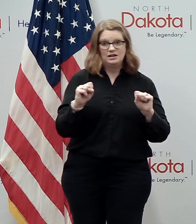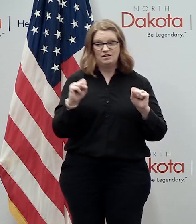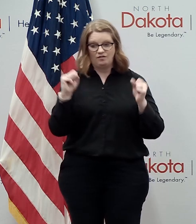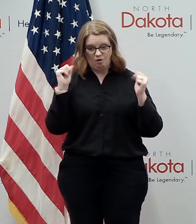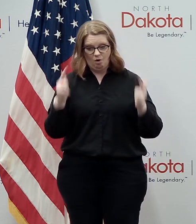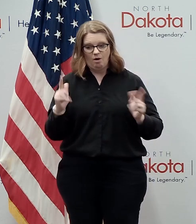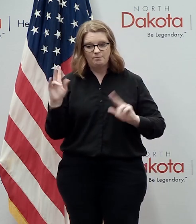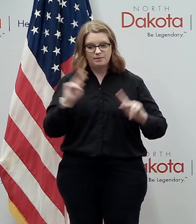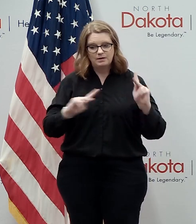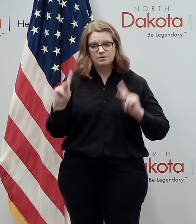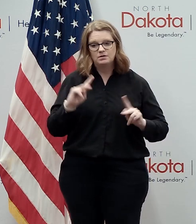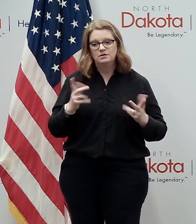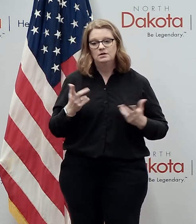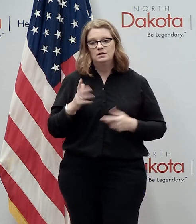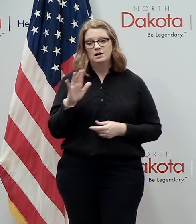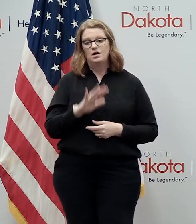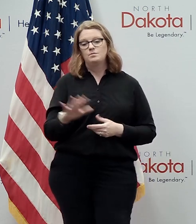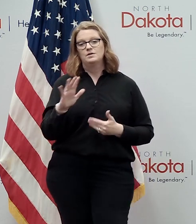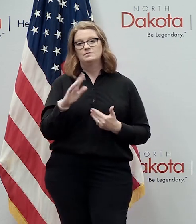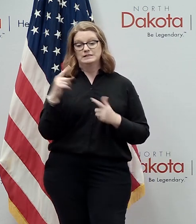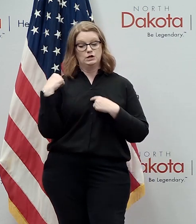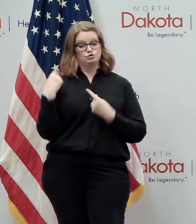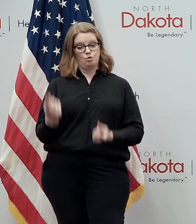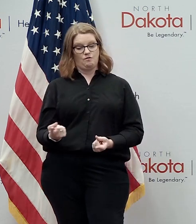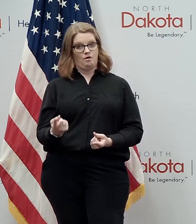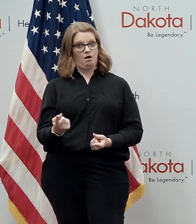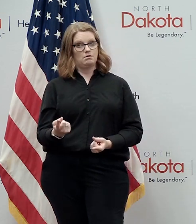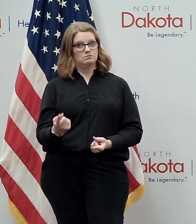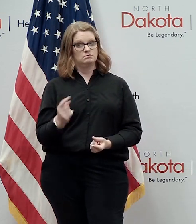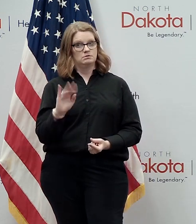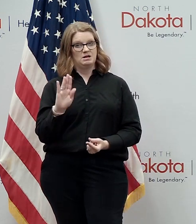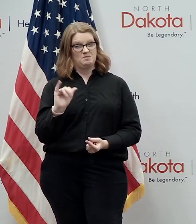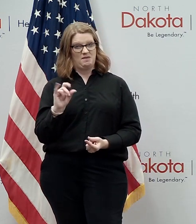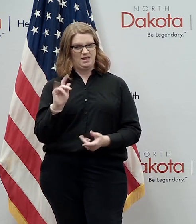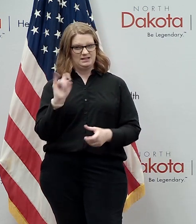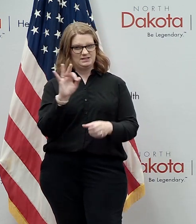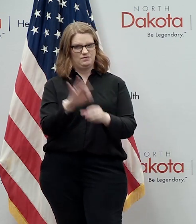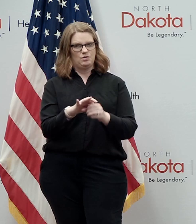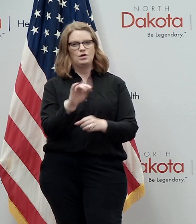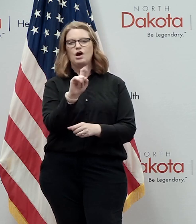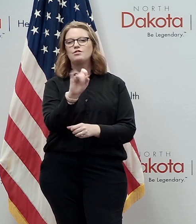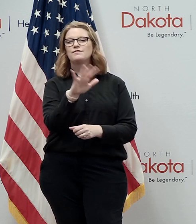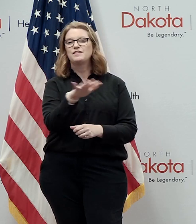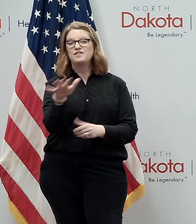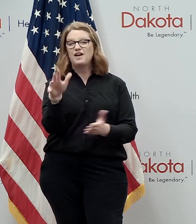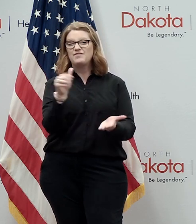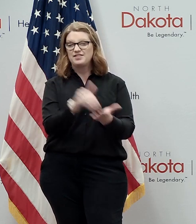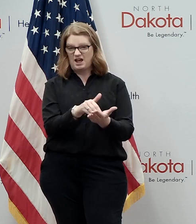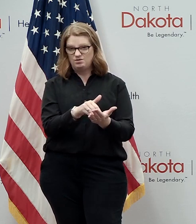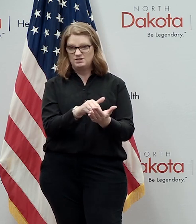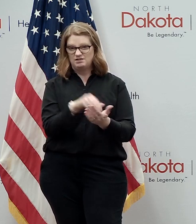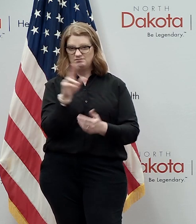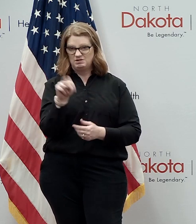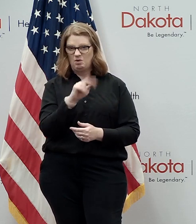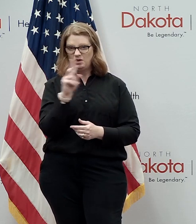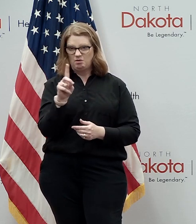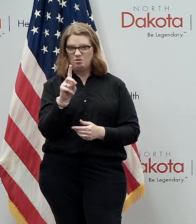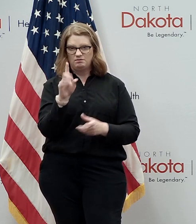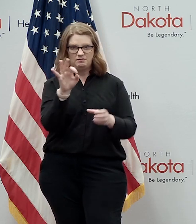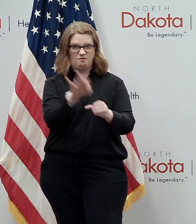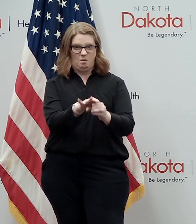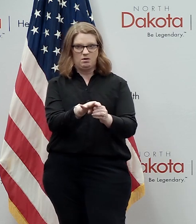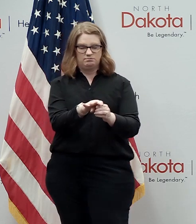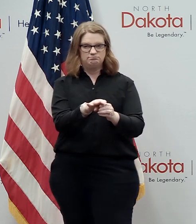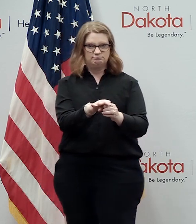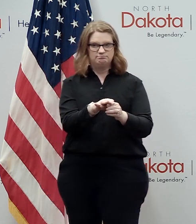grateful to the approximately at least so far ballots uh in 155 000 north dakotans who cast a